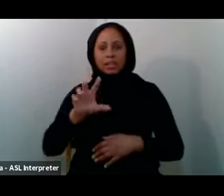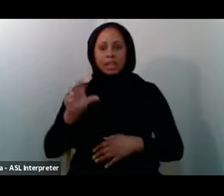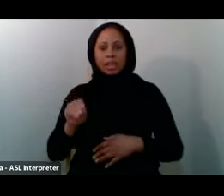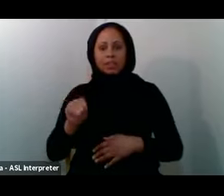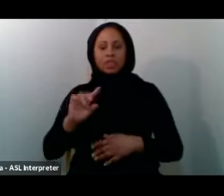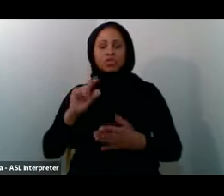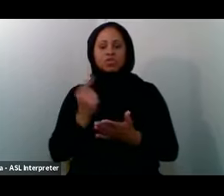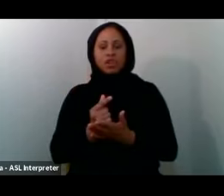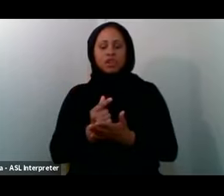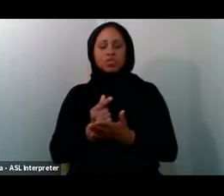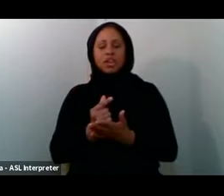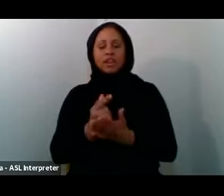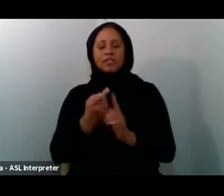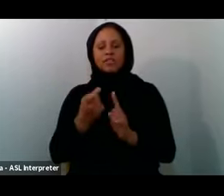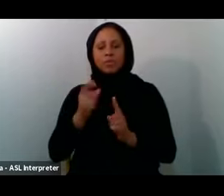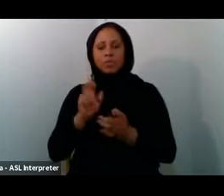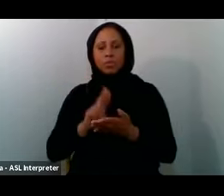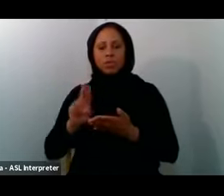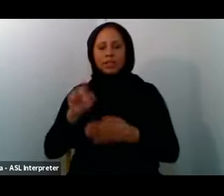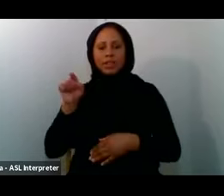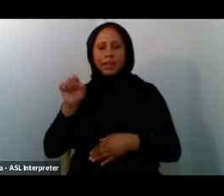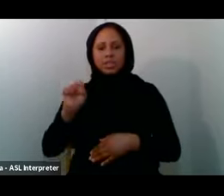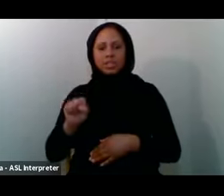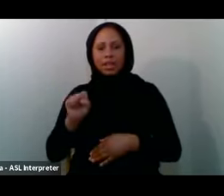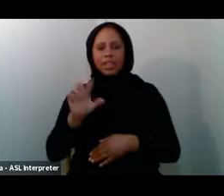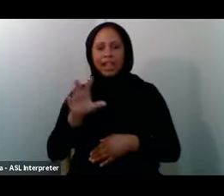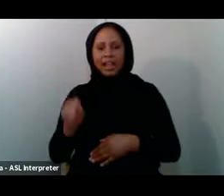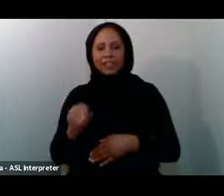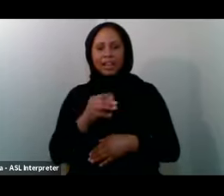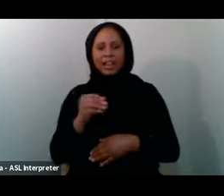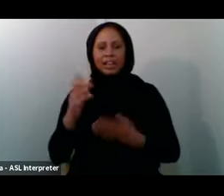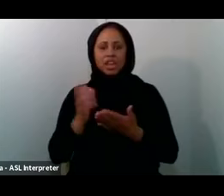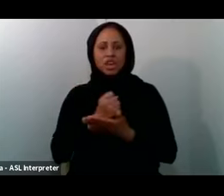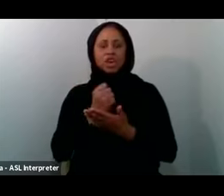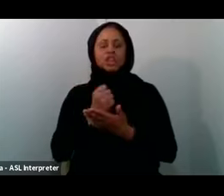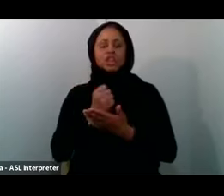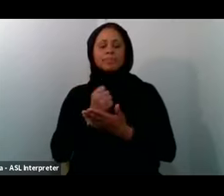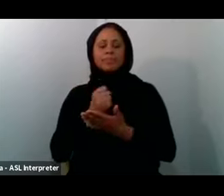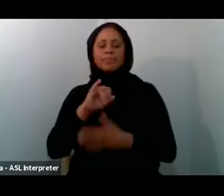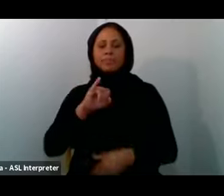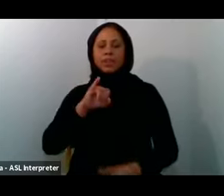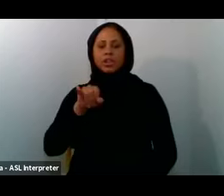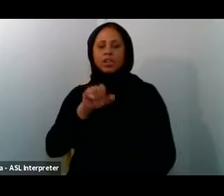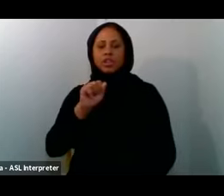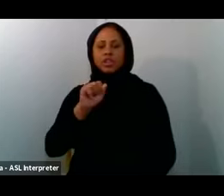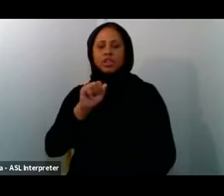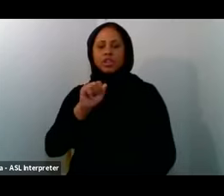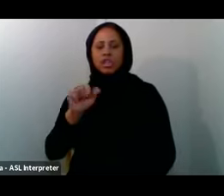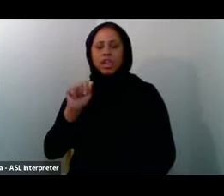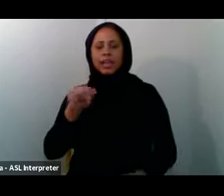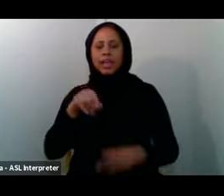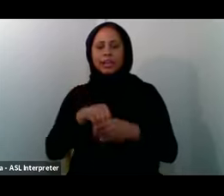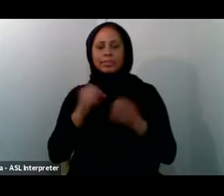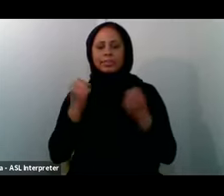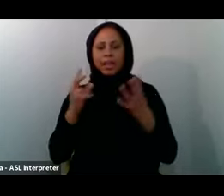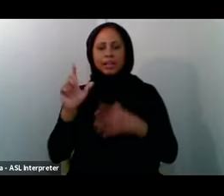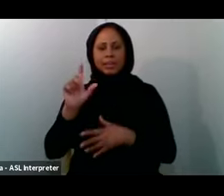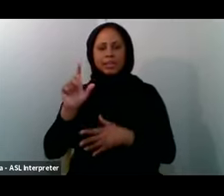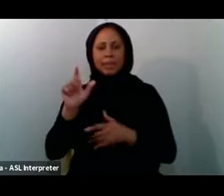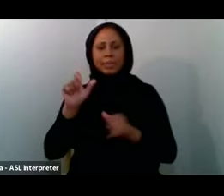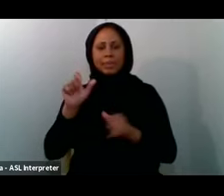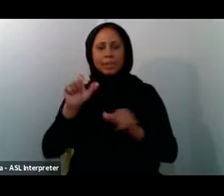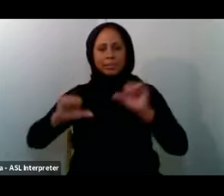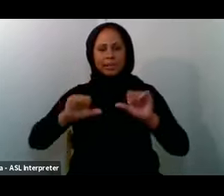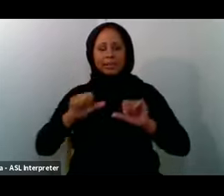of Johannesburg, South Africa. He earned Ijazah in several Islamic sciences. Currently, Sheikh Noman serves as the